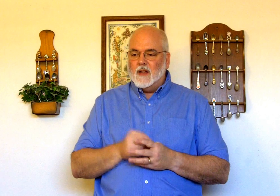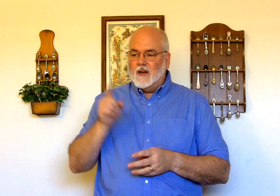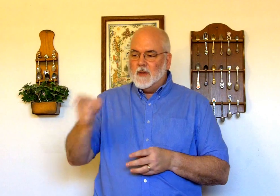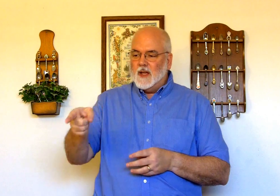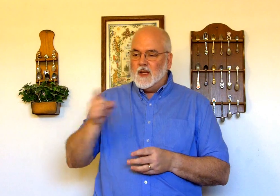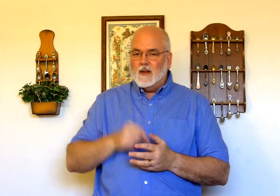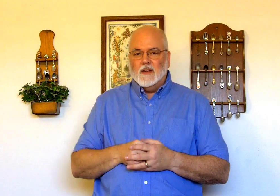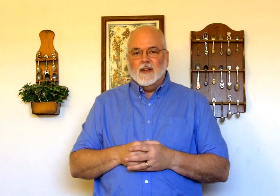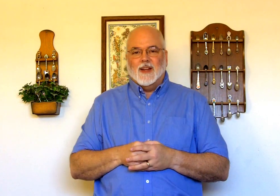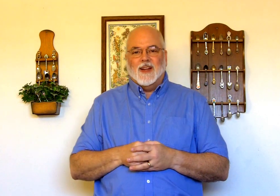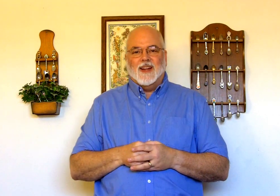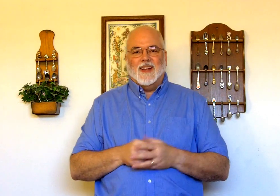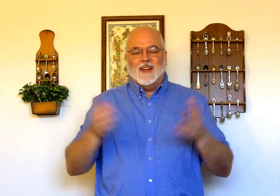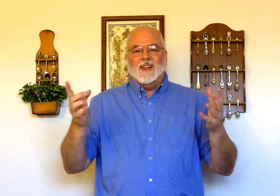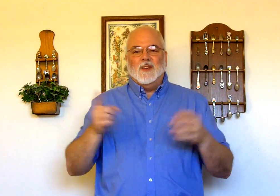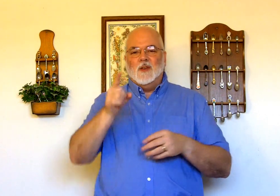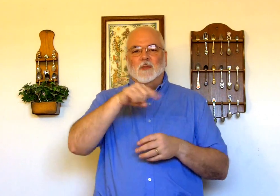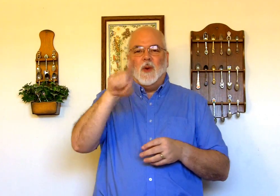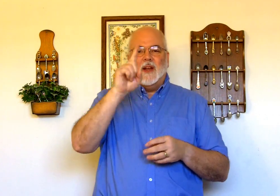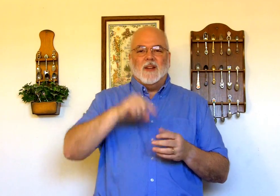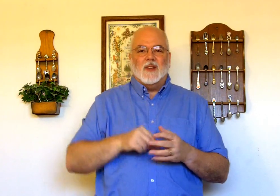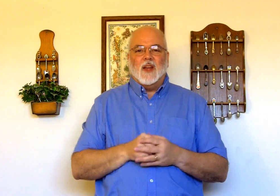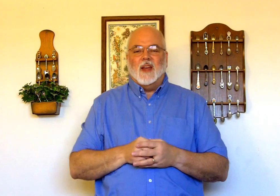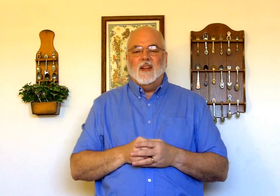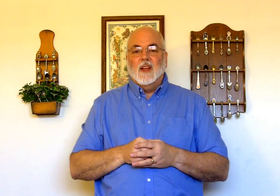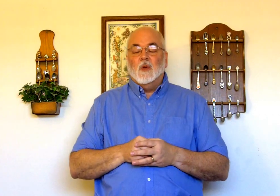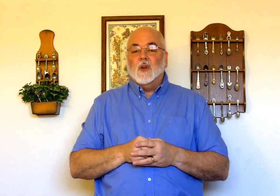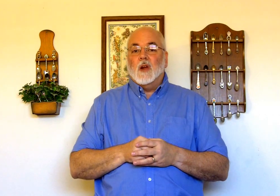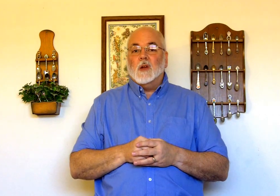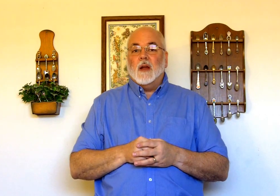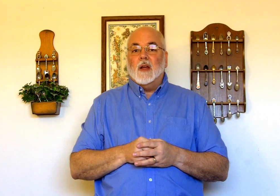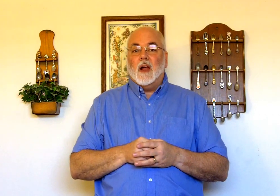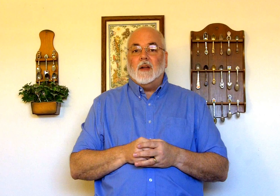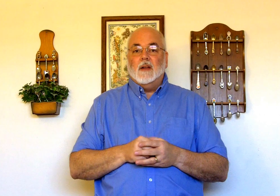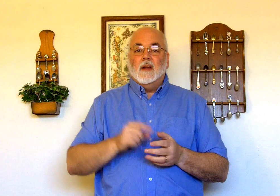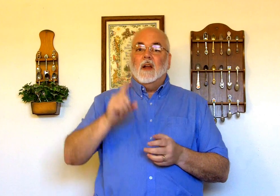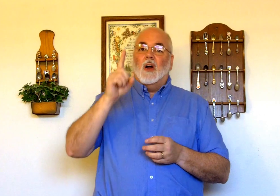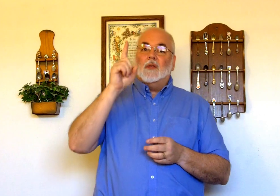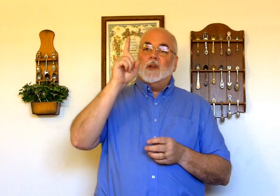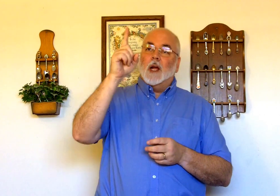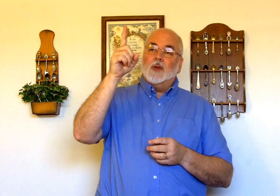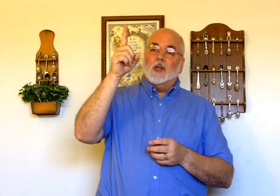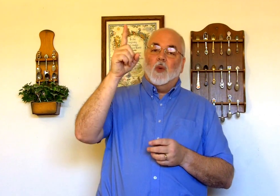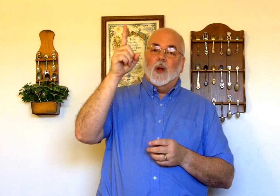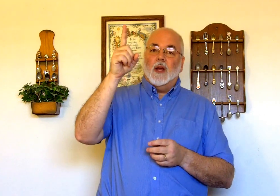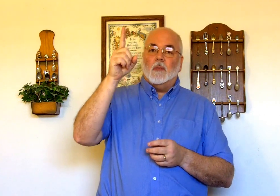there, it would be it. Just point. Okay? When you're talking about God, oftentimes you just point up.